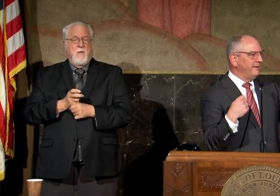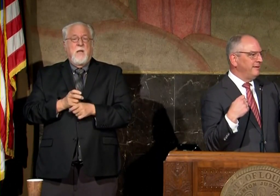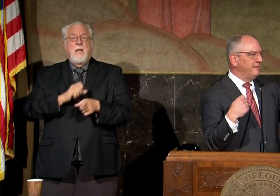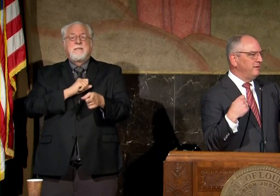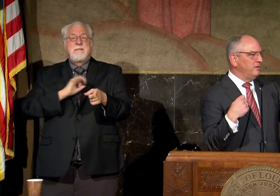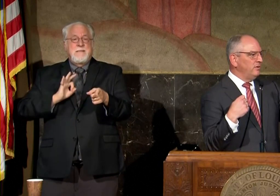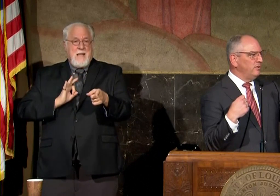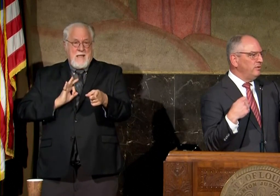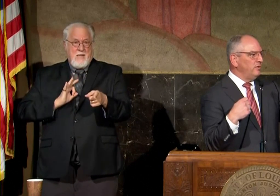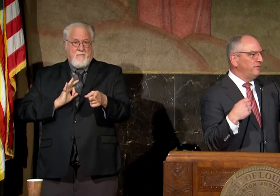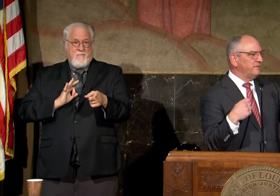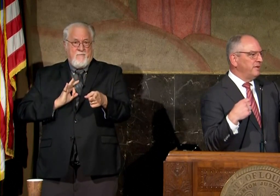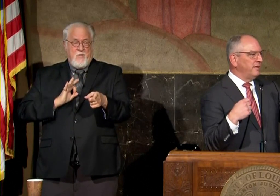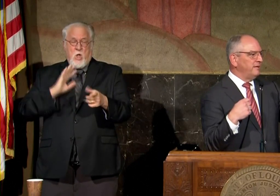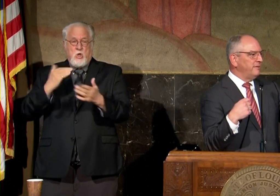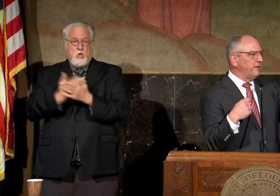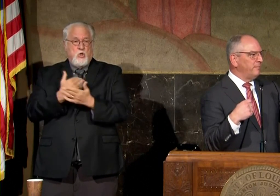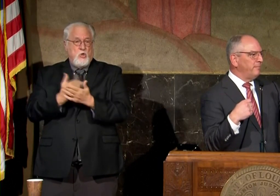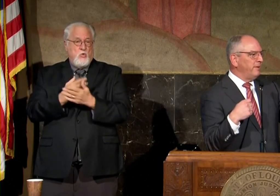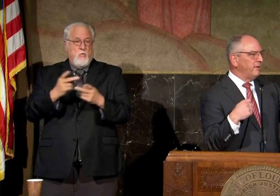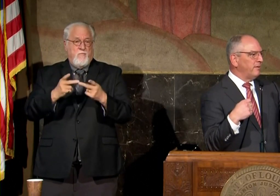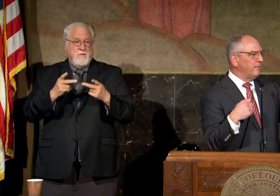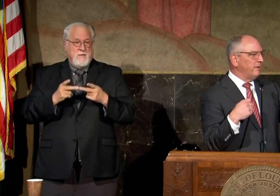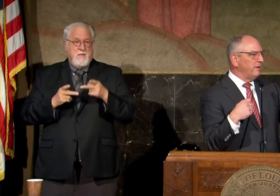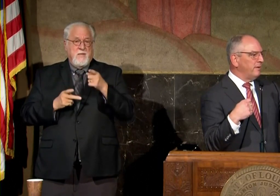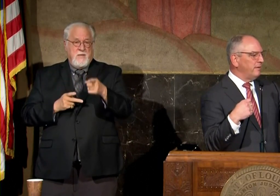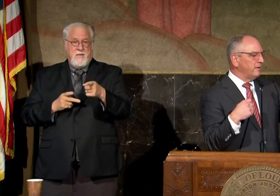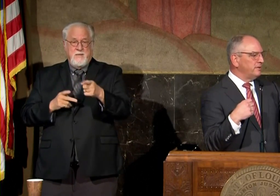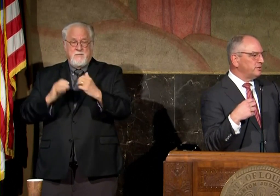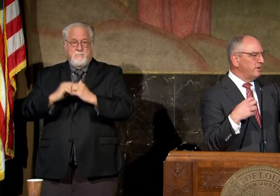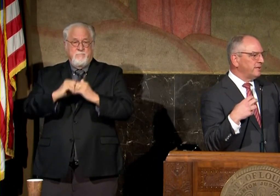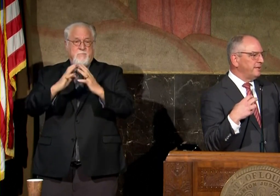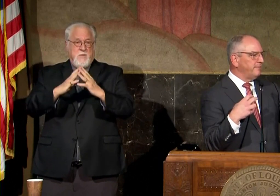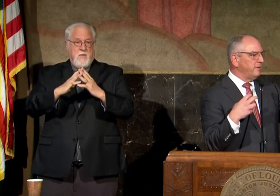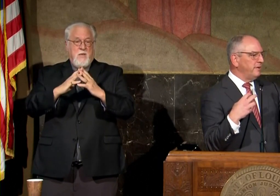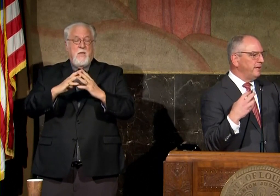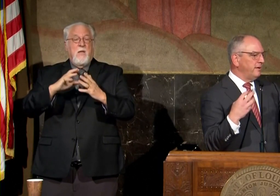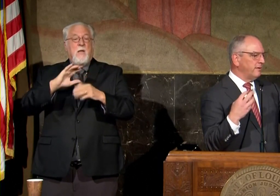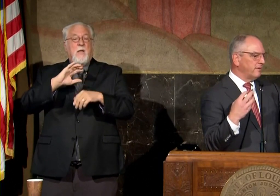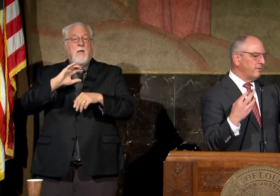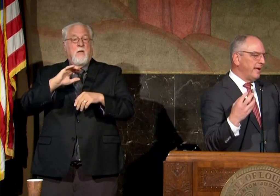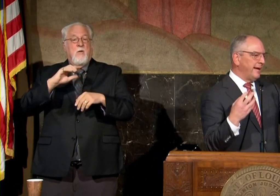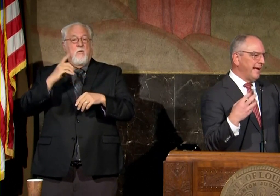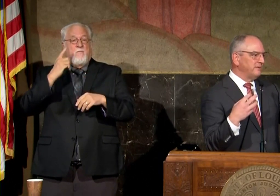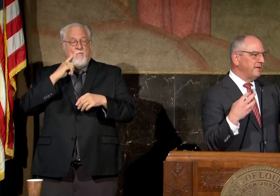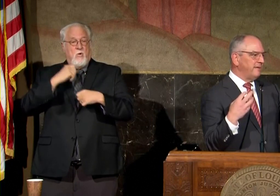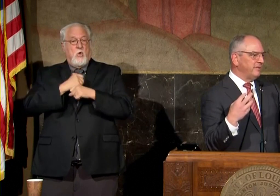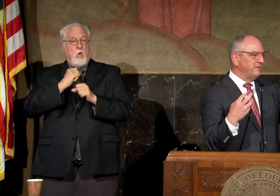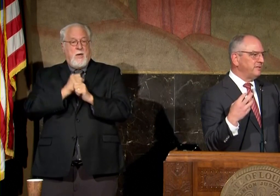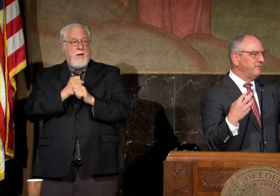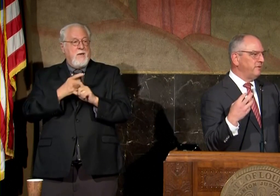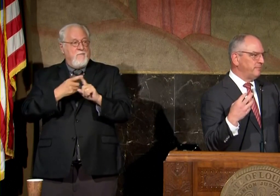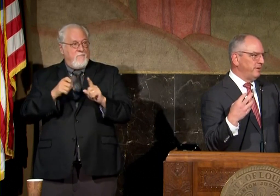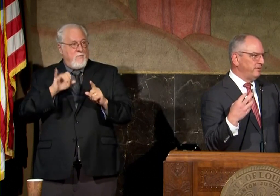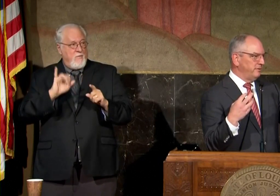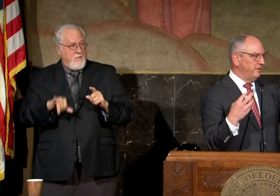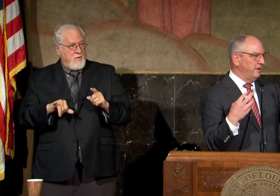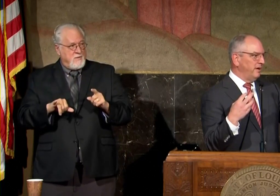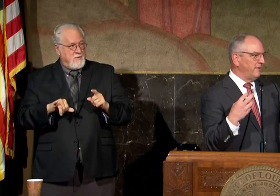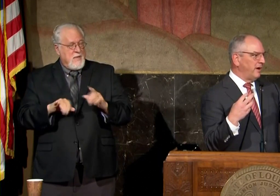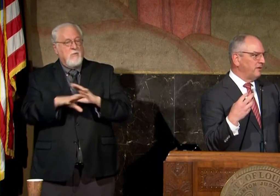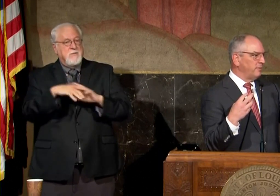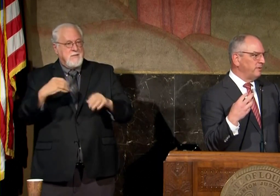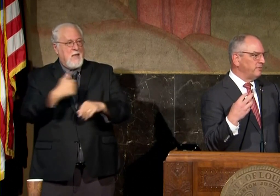new facilities that are that are uh constructed that are created outside of existing footprints